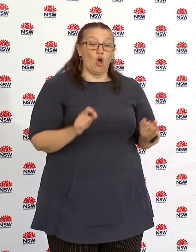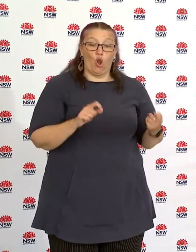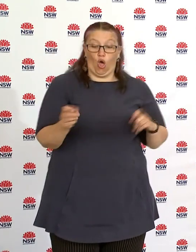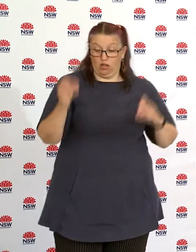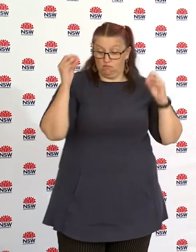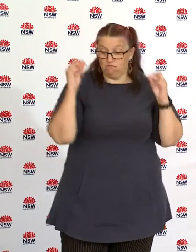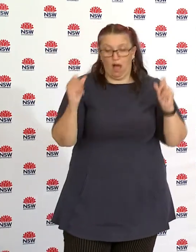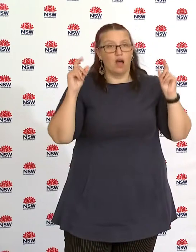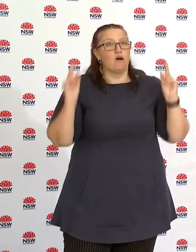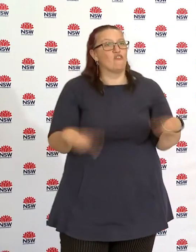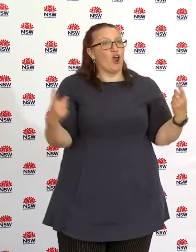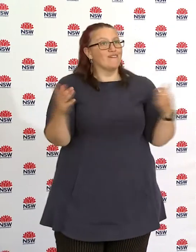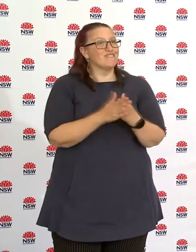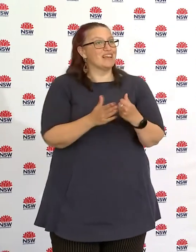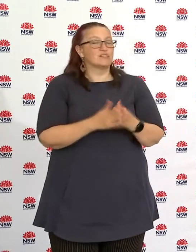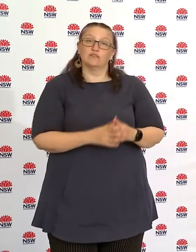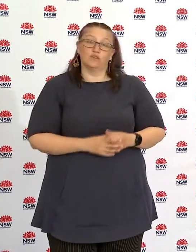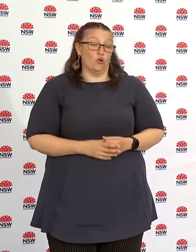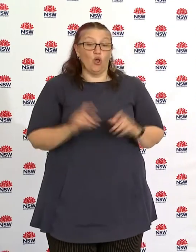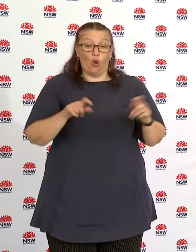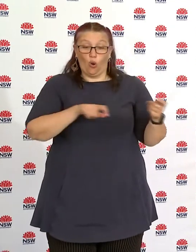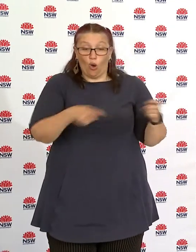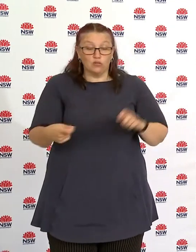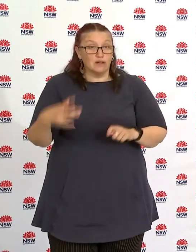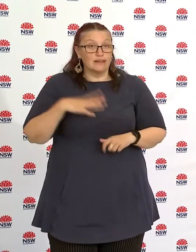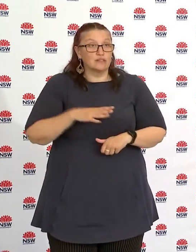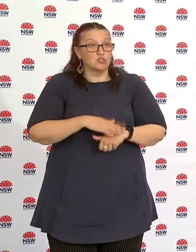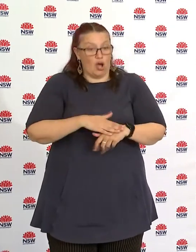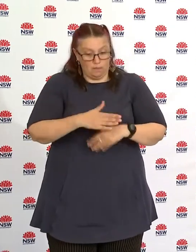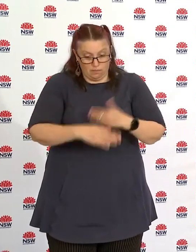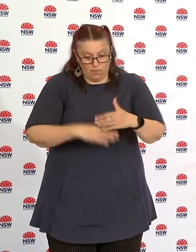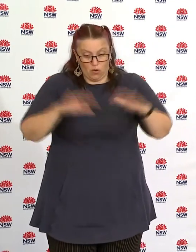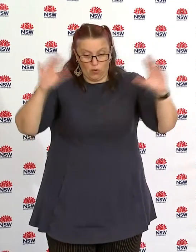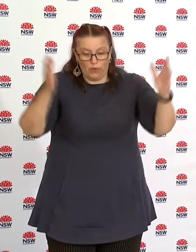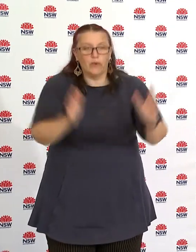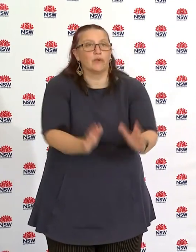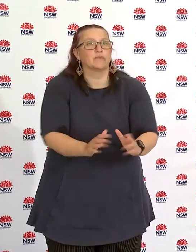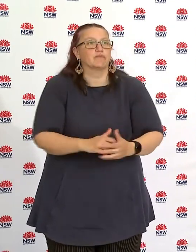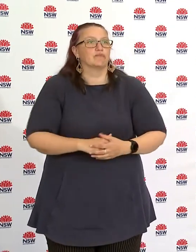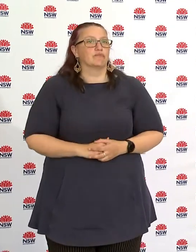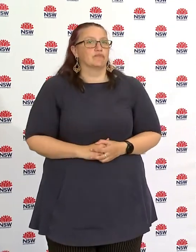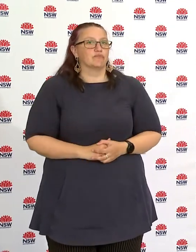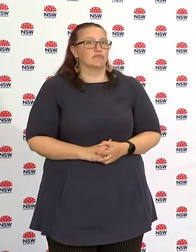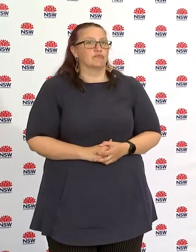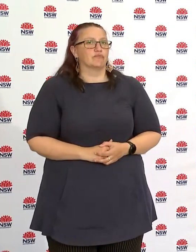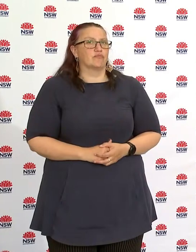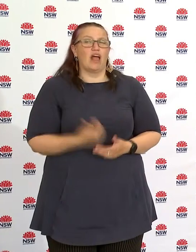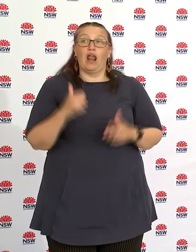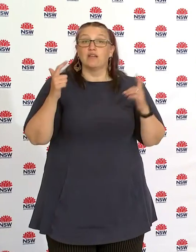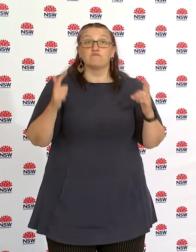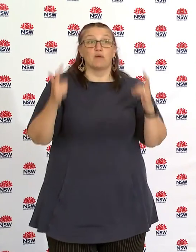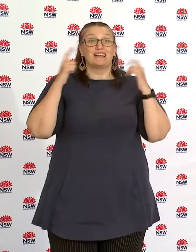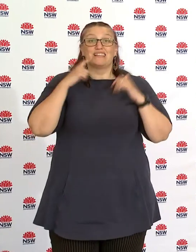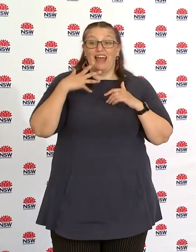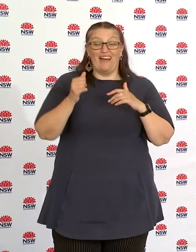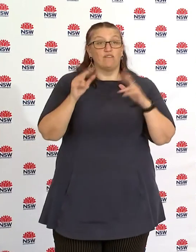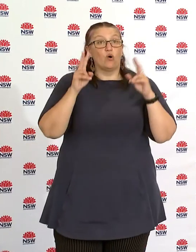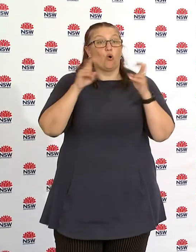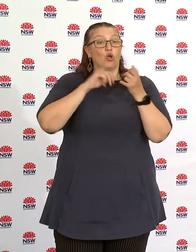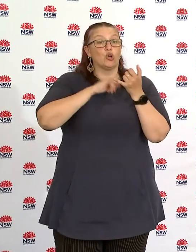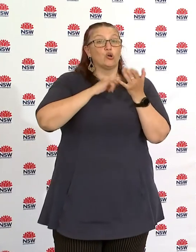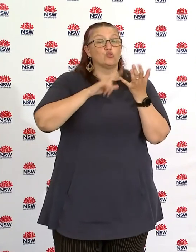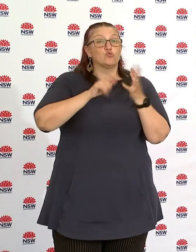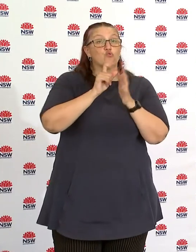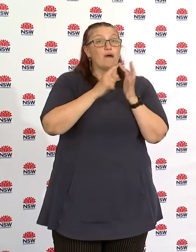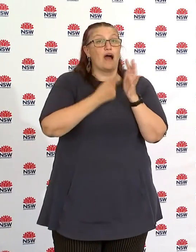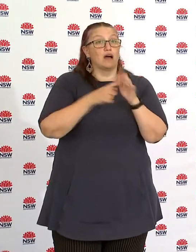as the premier has indicated we've had some super spreader events and those super spreader events trigger